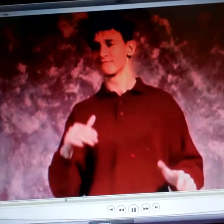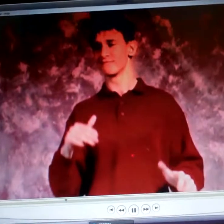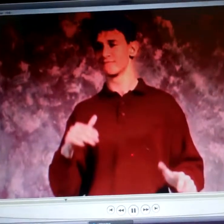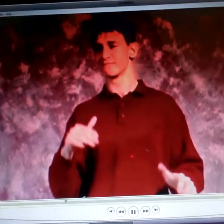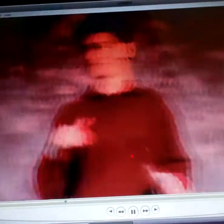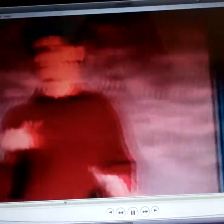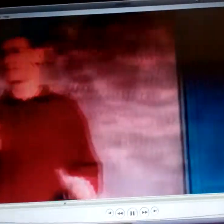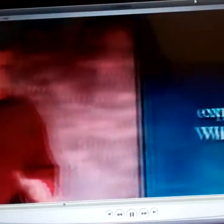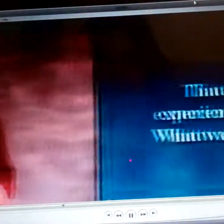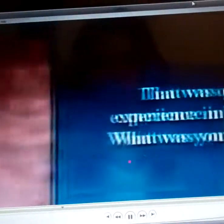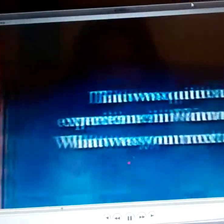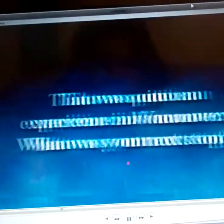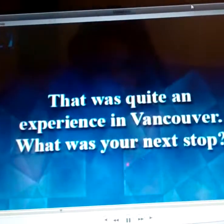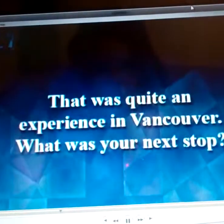lesson I learned.